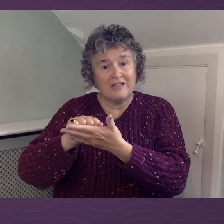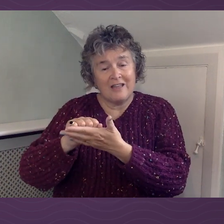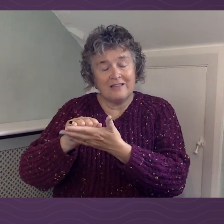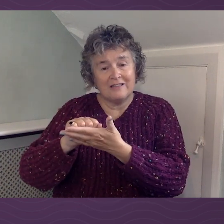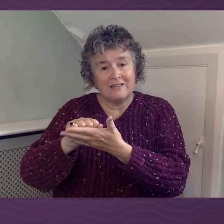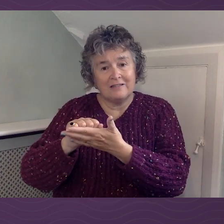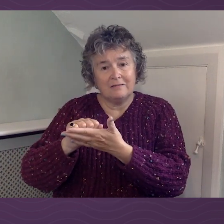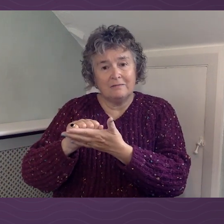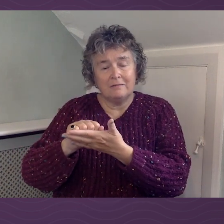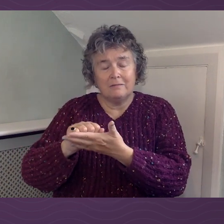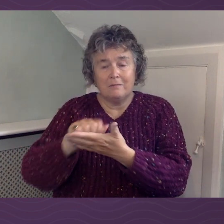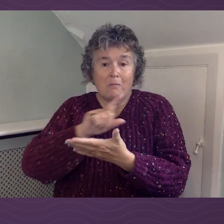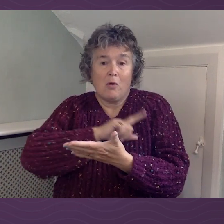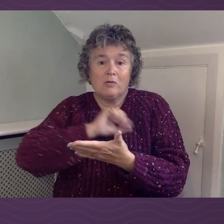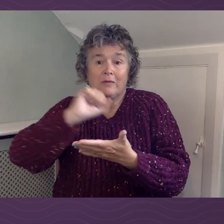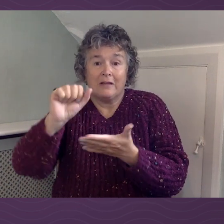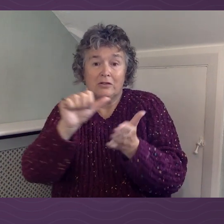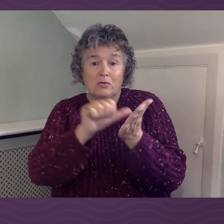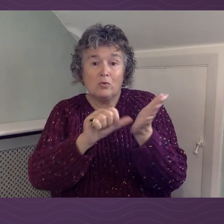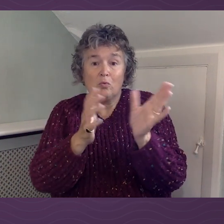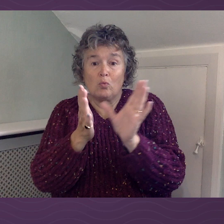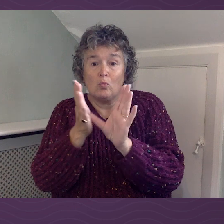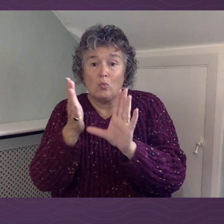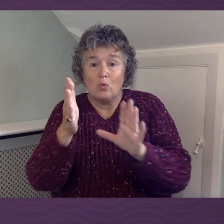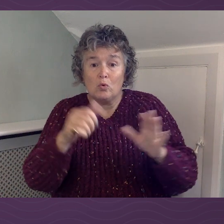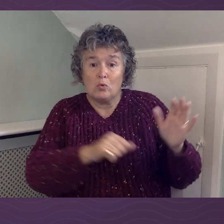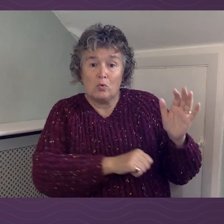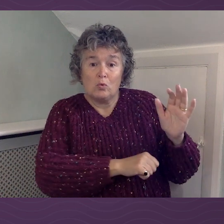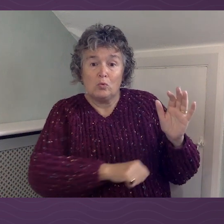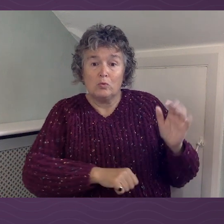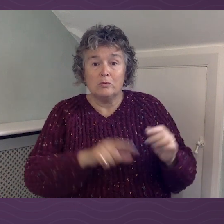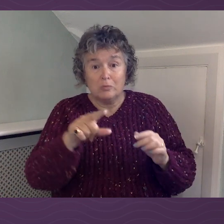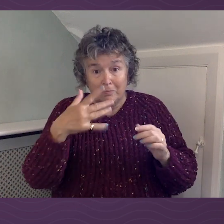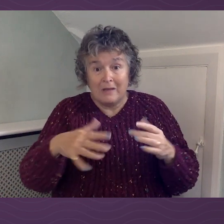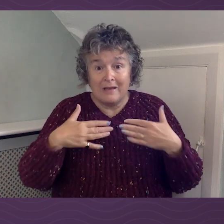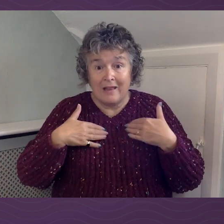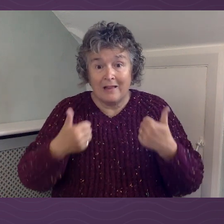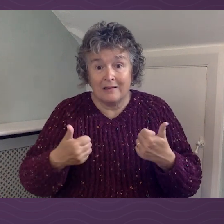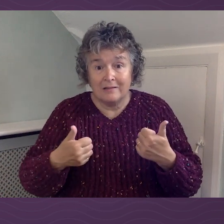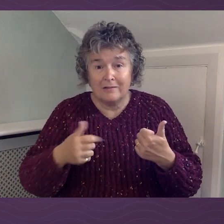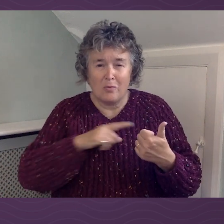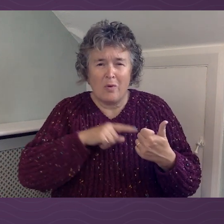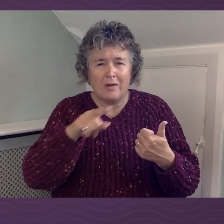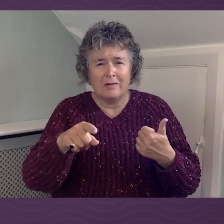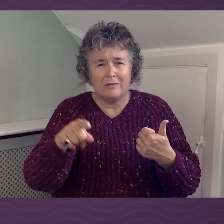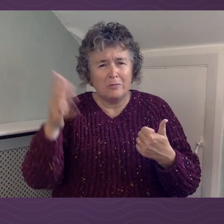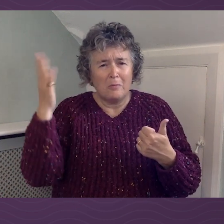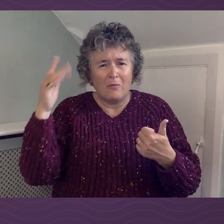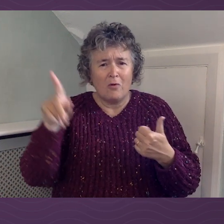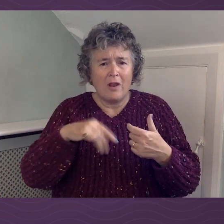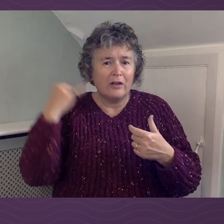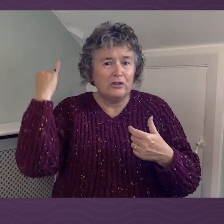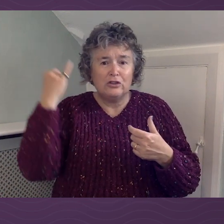By his wounds you have been healed. For you were like sheep going astray,